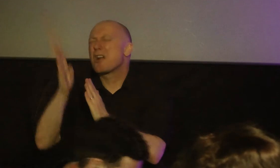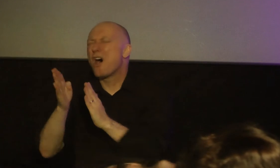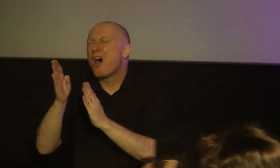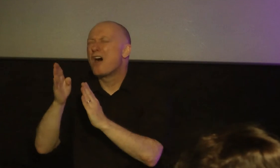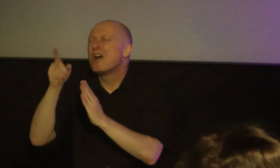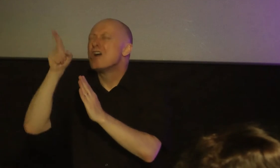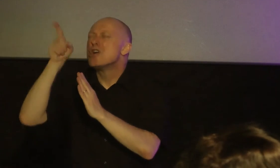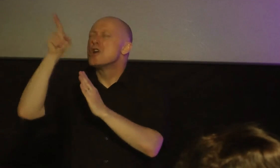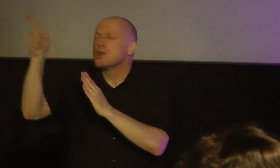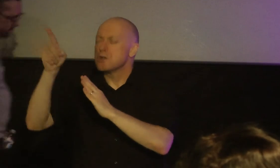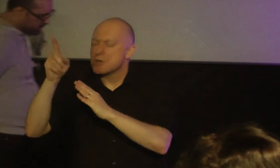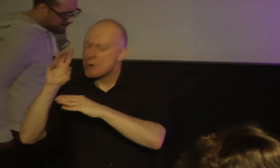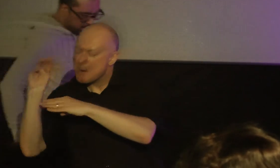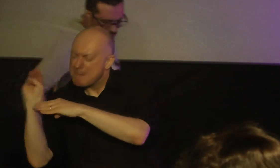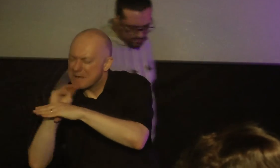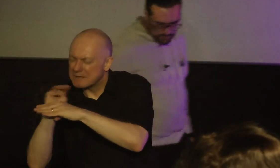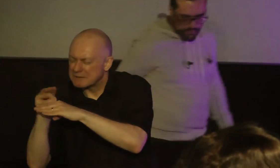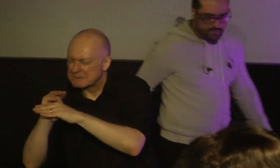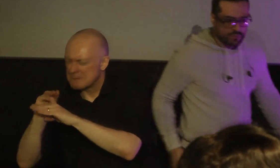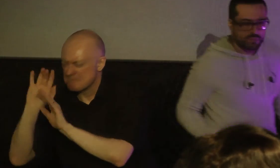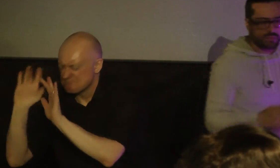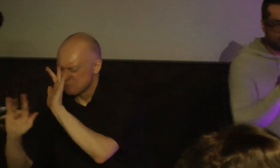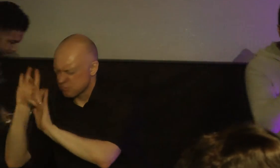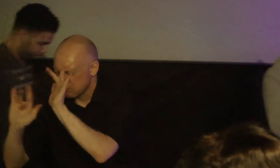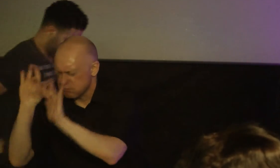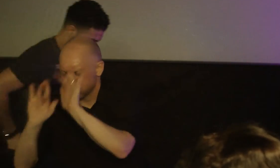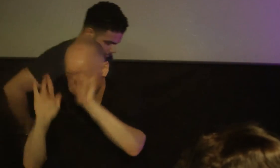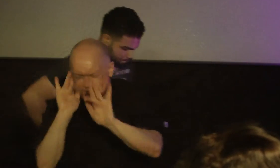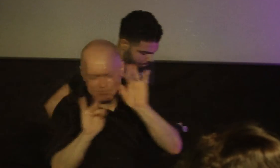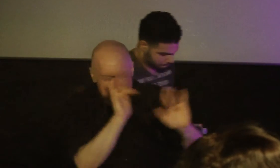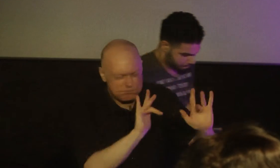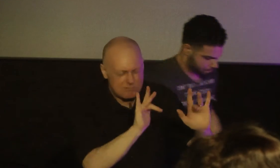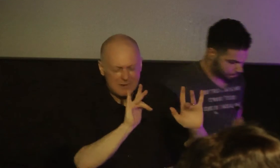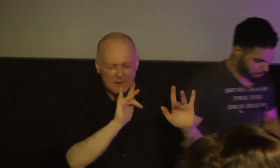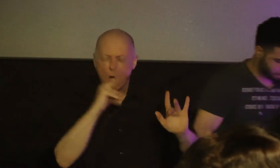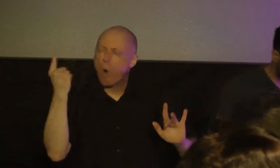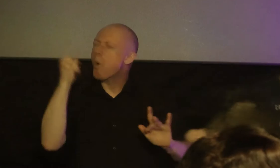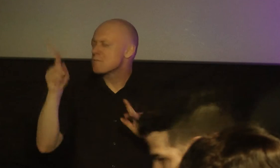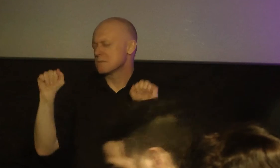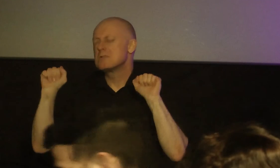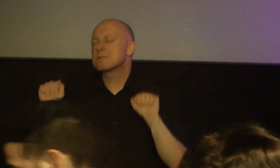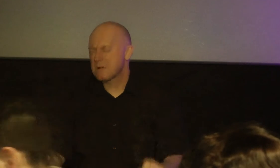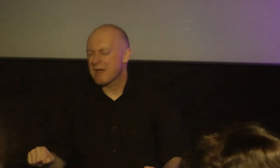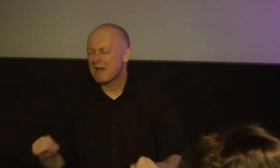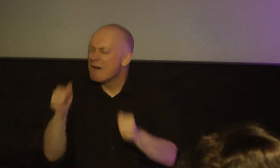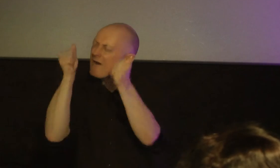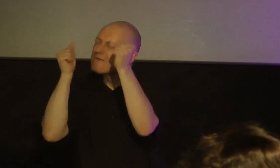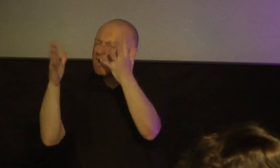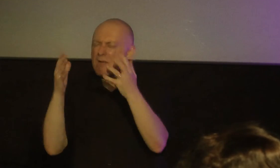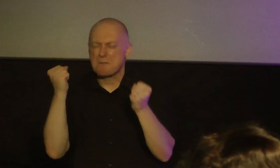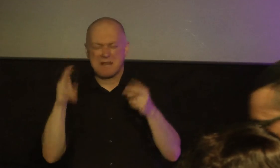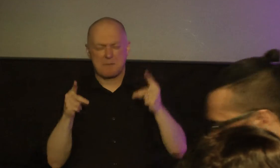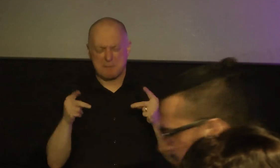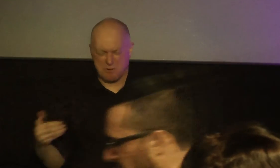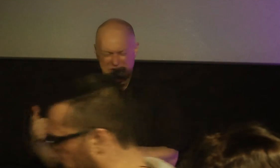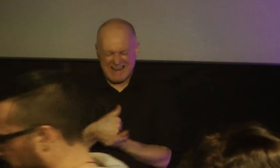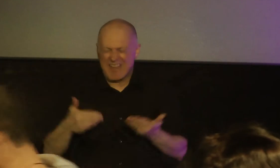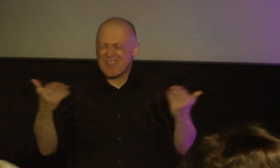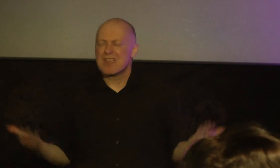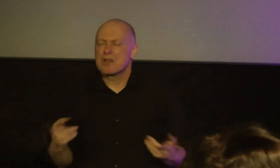minister minister to each one in the way that only you can father people haven't gathered here to hear a man we